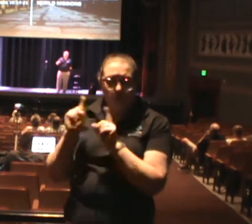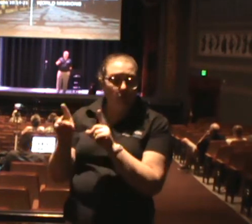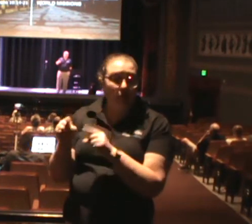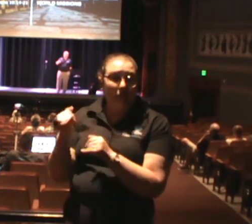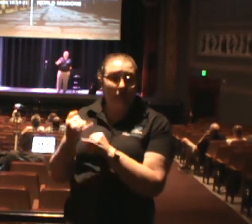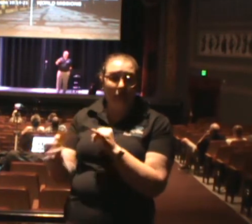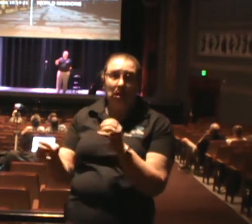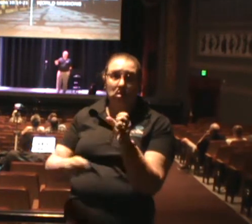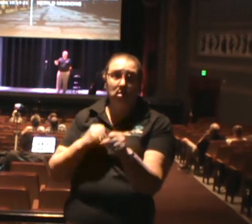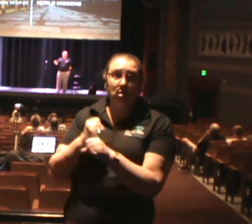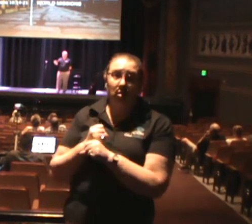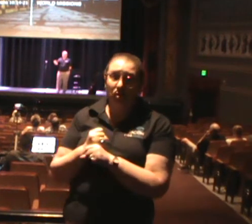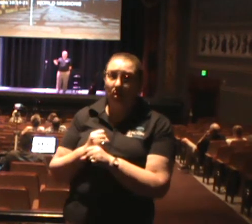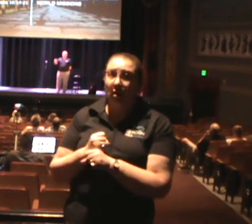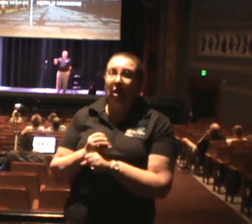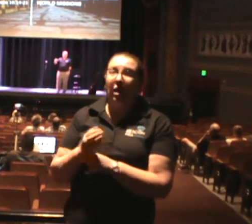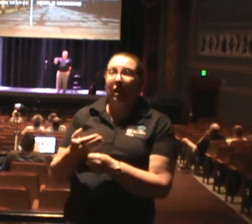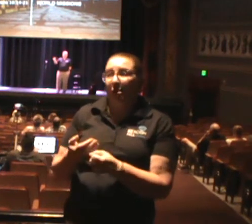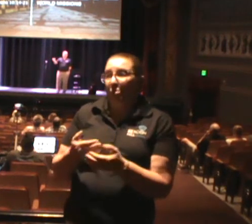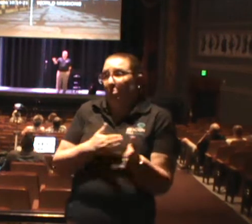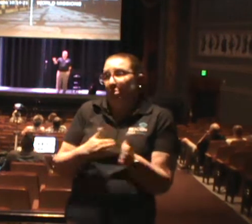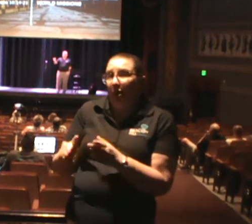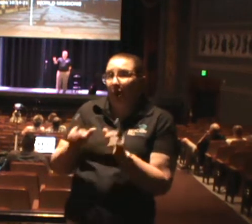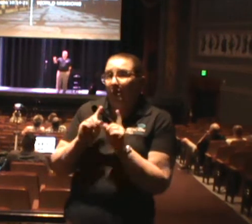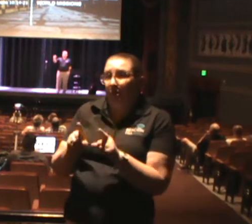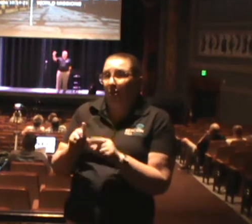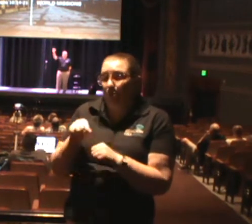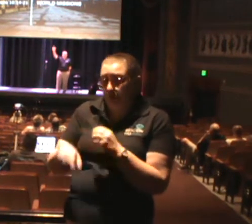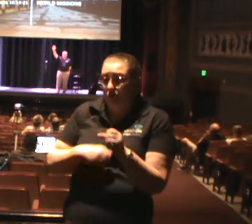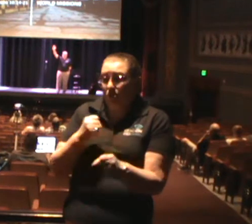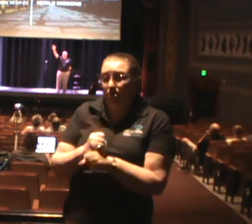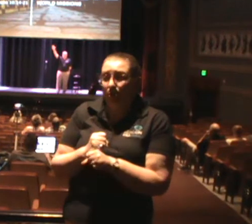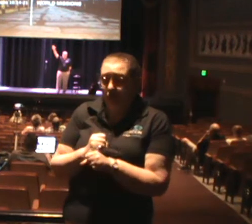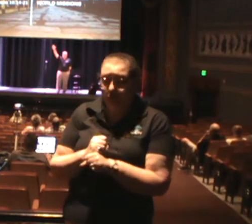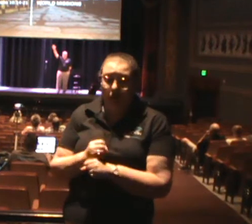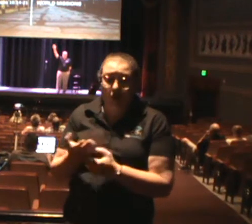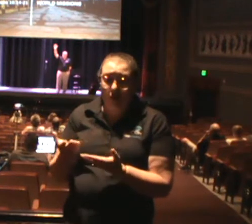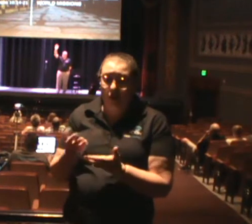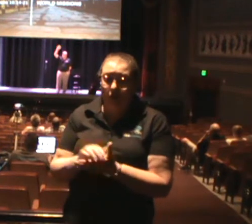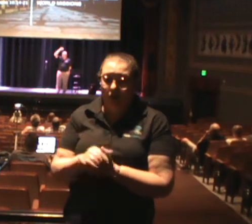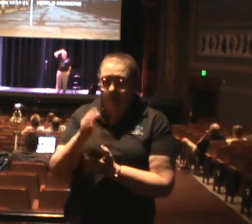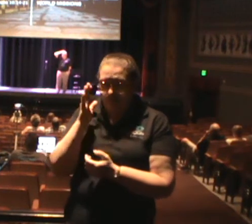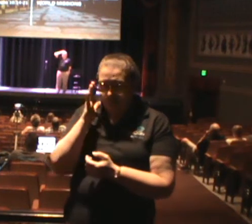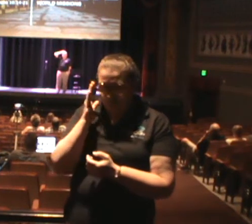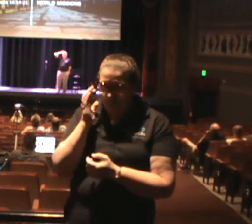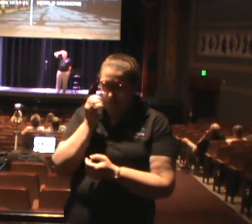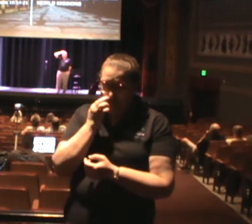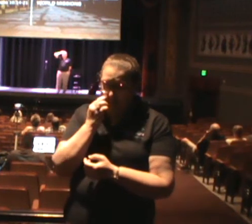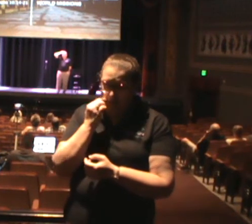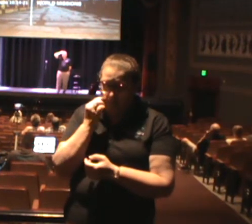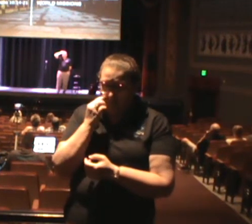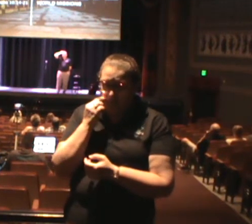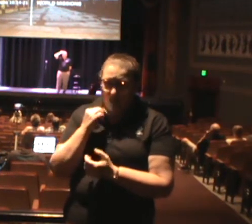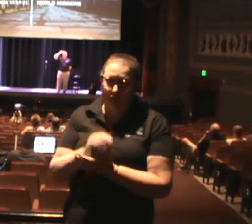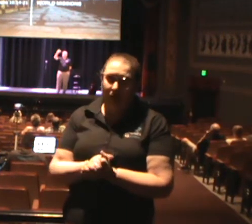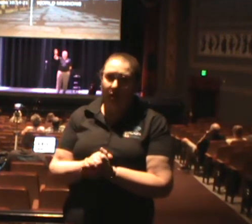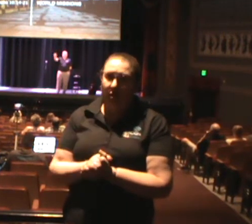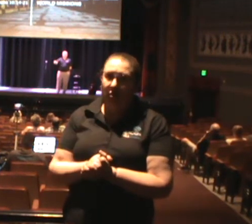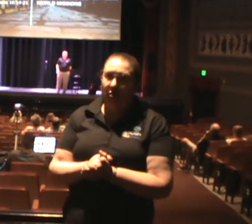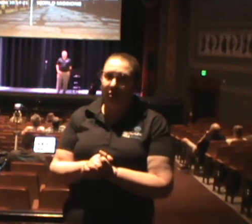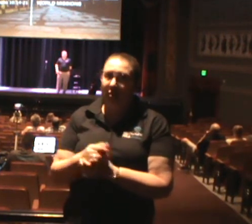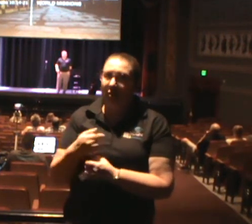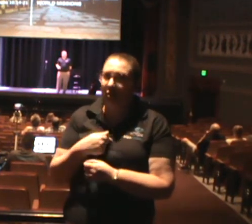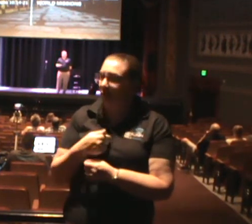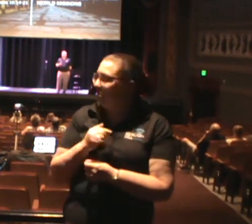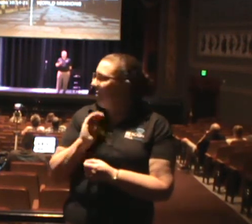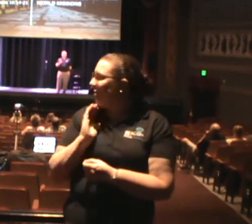by the way, if you're here today and you're signing up for the mission field and you're ready to go back to Jamaica next year, are you okay? So they have, okay, like